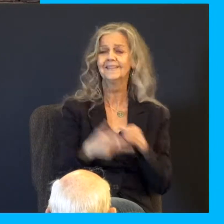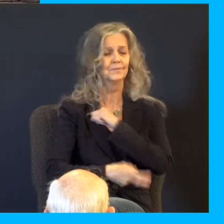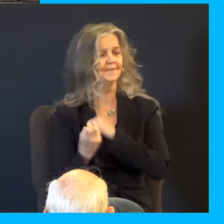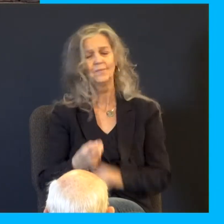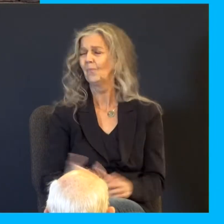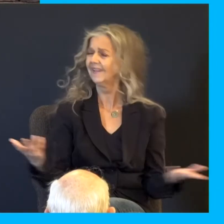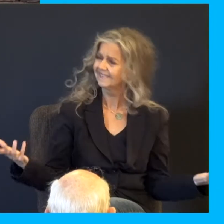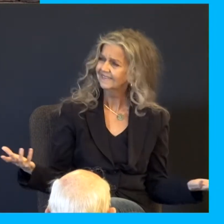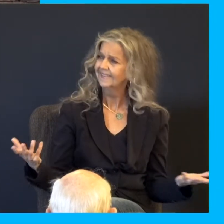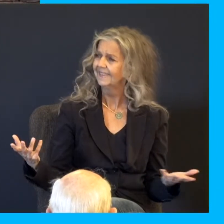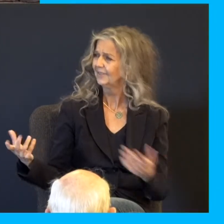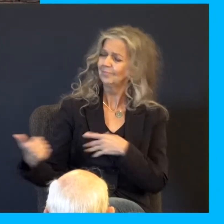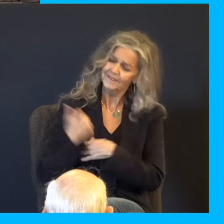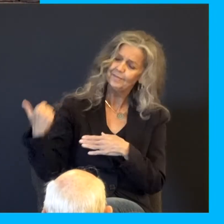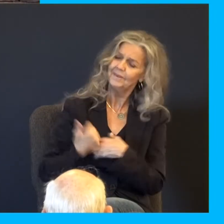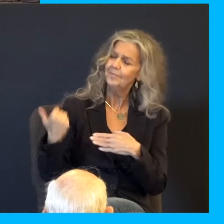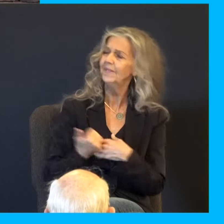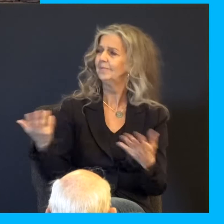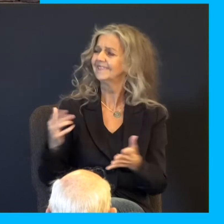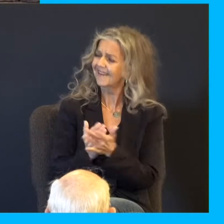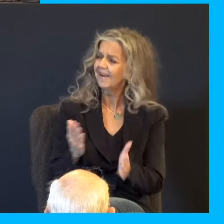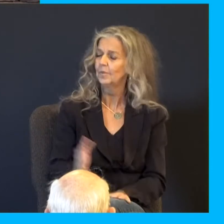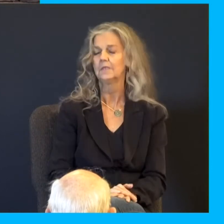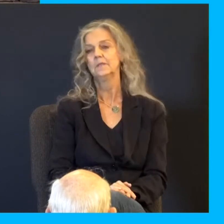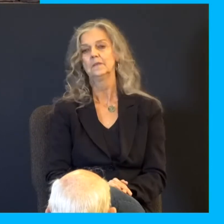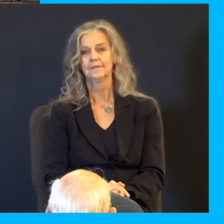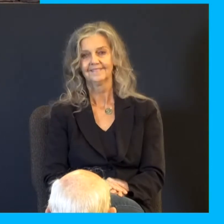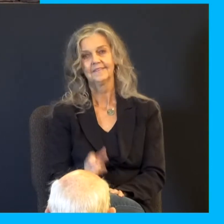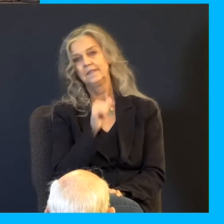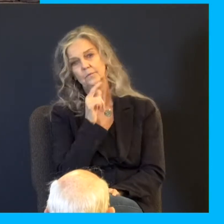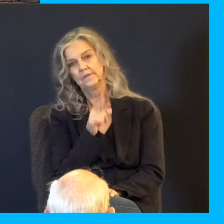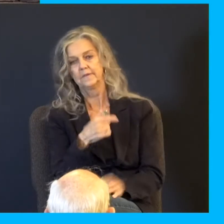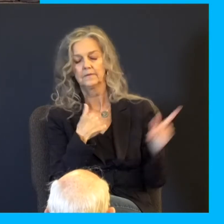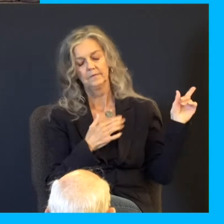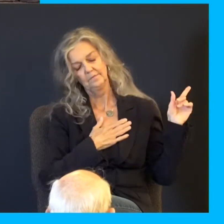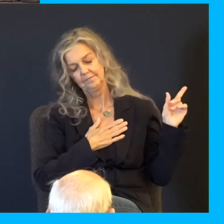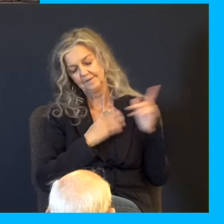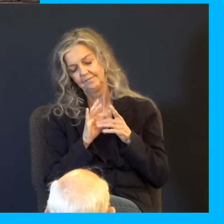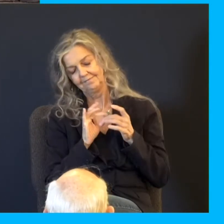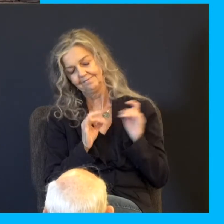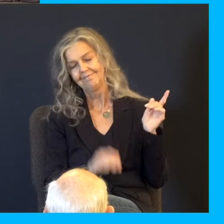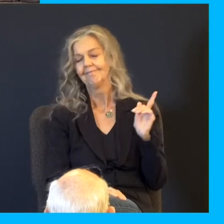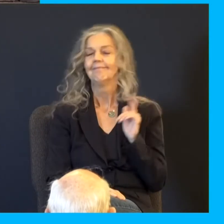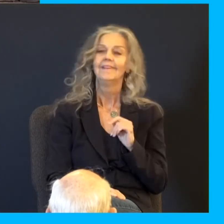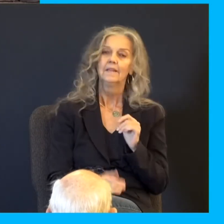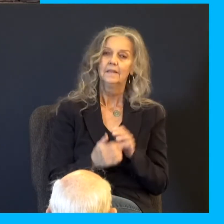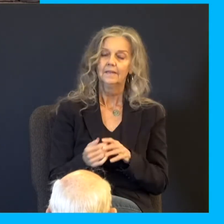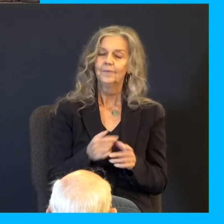It's all you people do to us. They didn't say all that. I'm just wondering if that was in their minds. They're like, what are you talking about? Wherefore